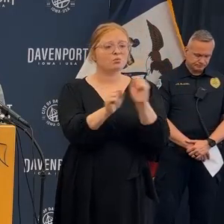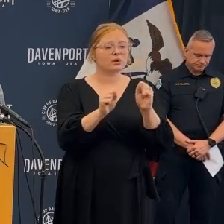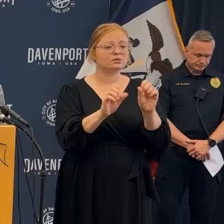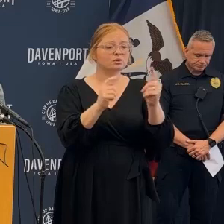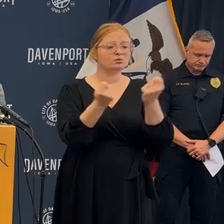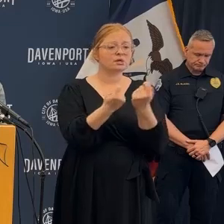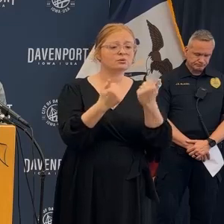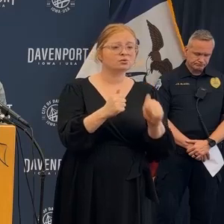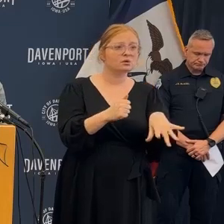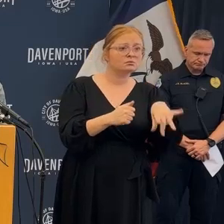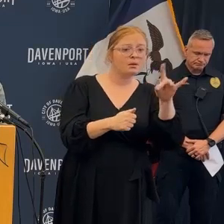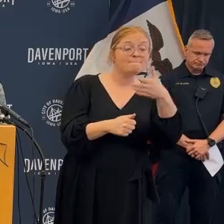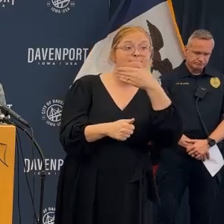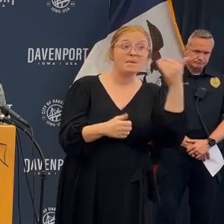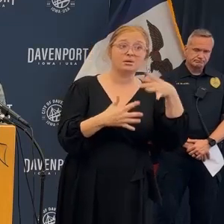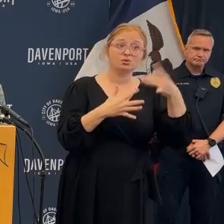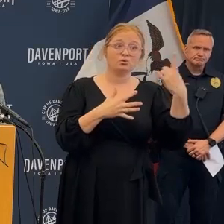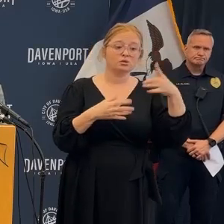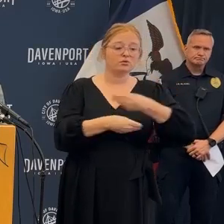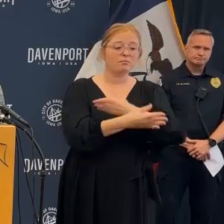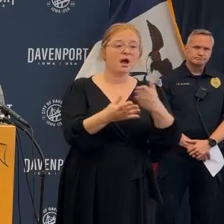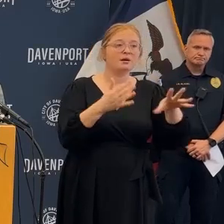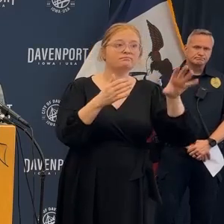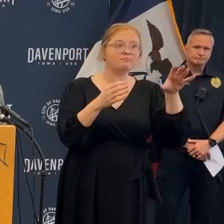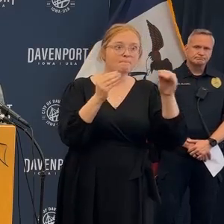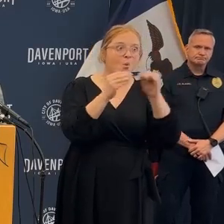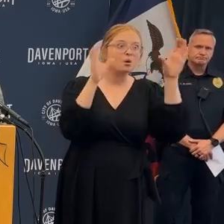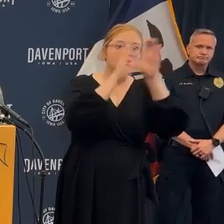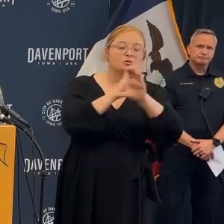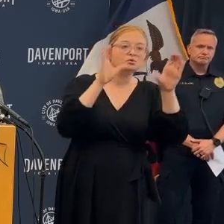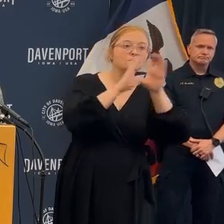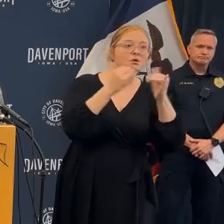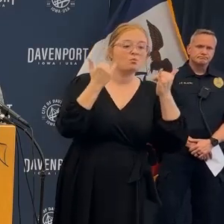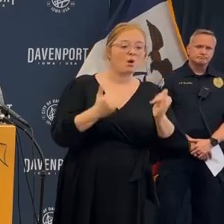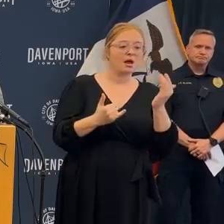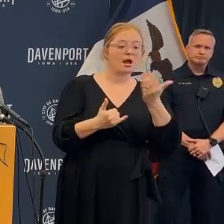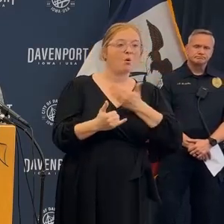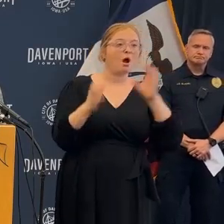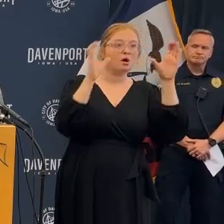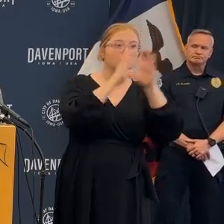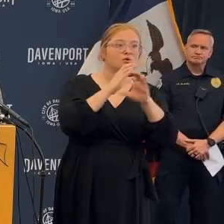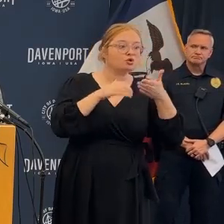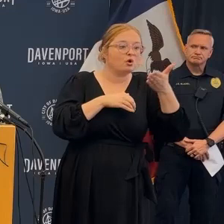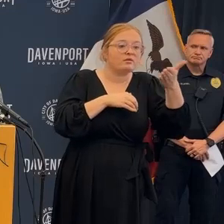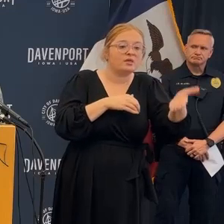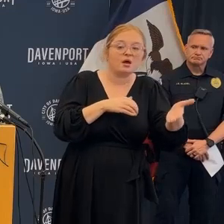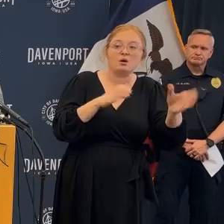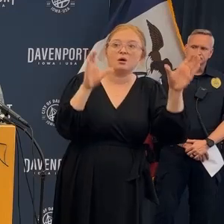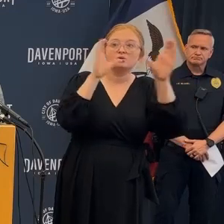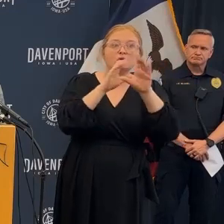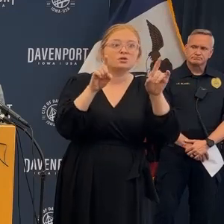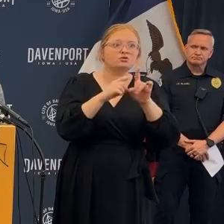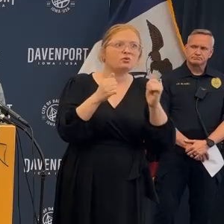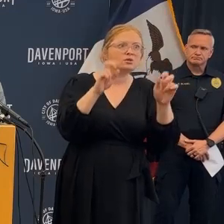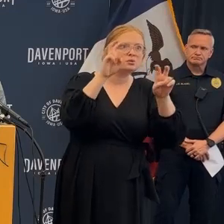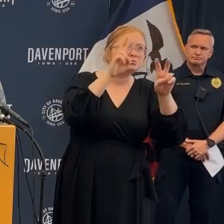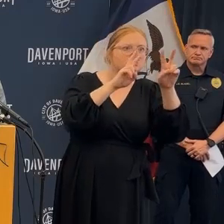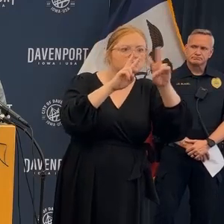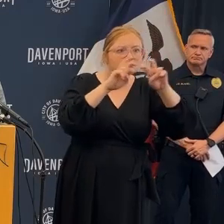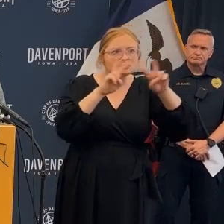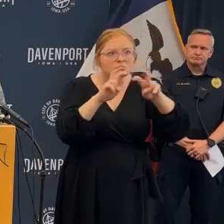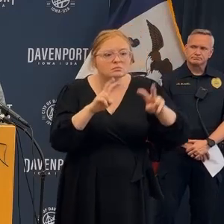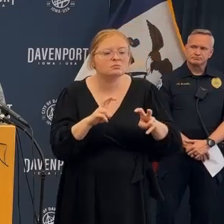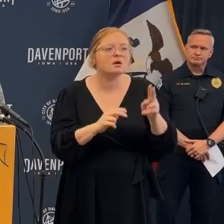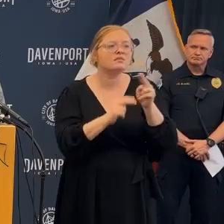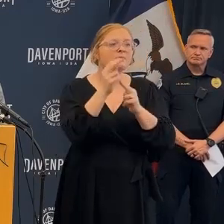We are currently working with technical rescue teams to determine the best options to provide an additional search. Our search teams are